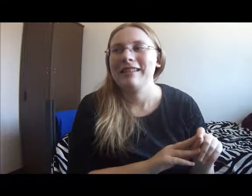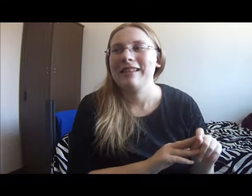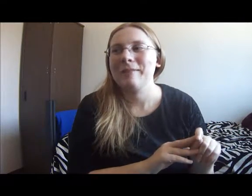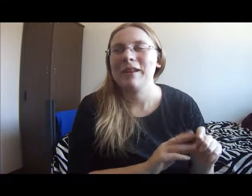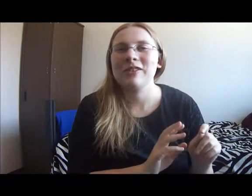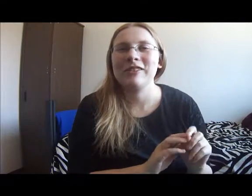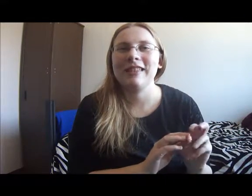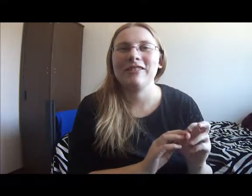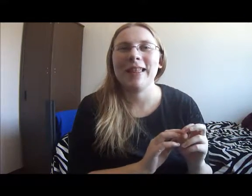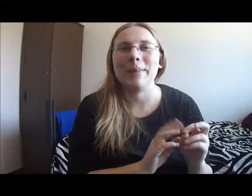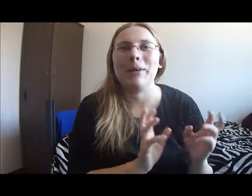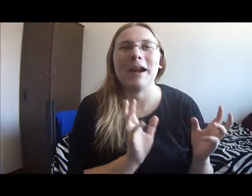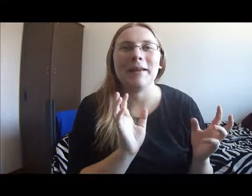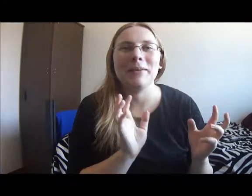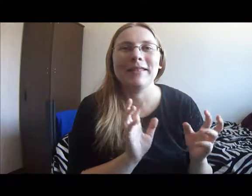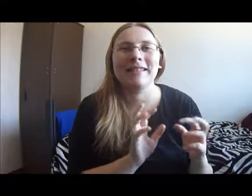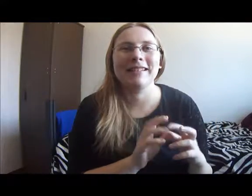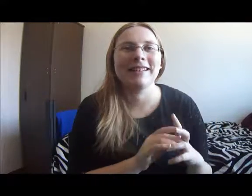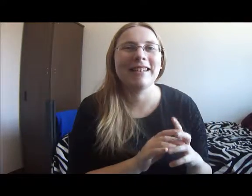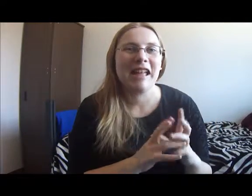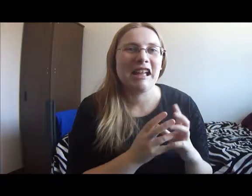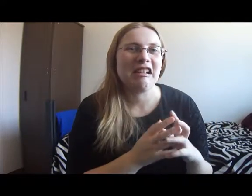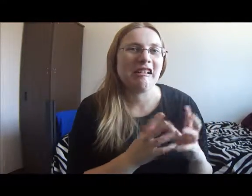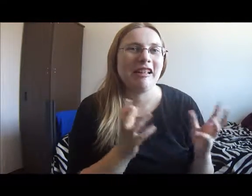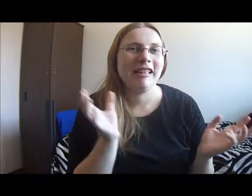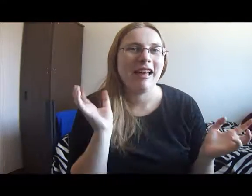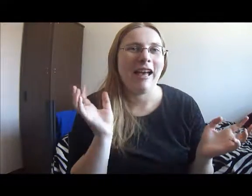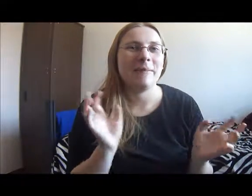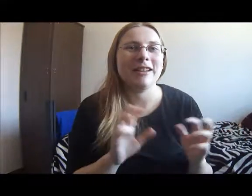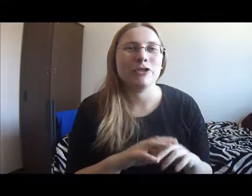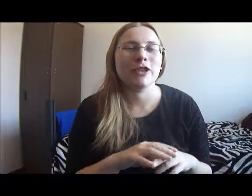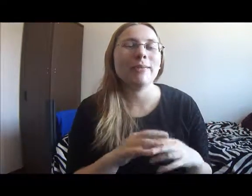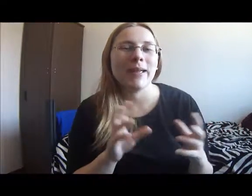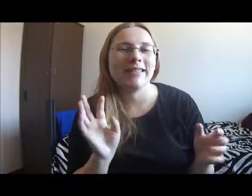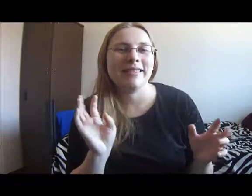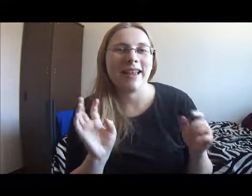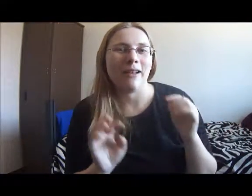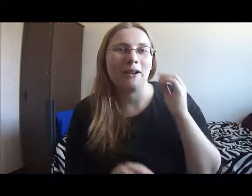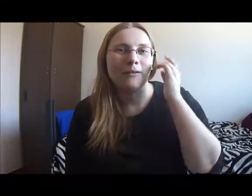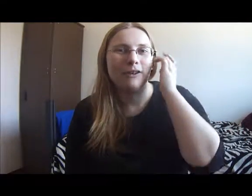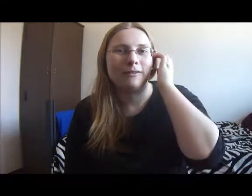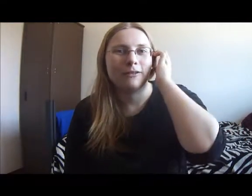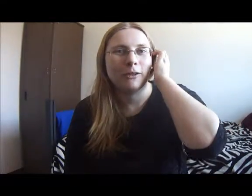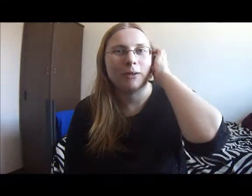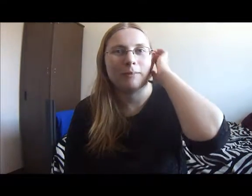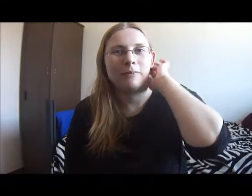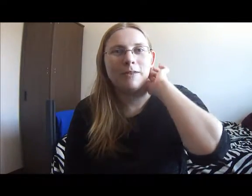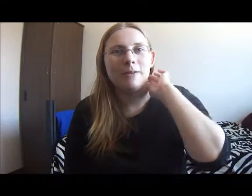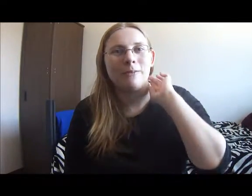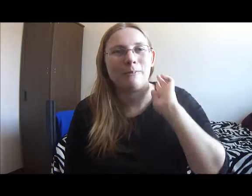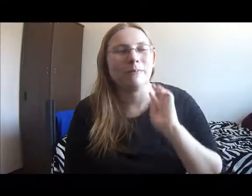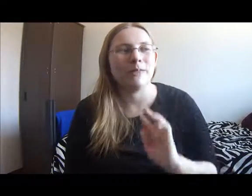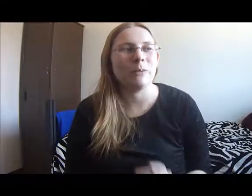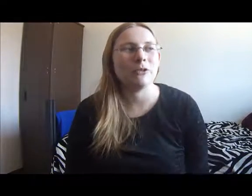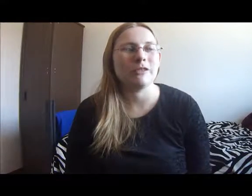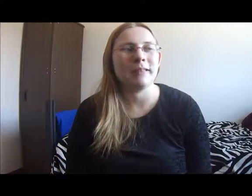I'm not sure that's really a bribe. I mean she made that offer to him. So usually